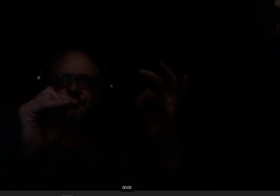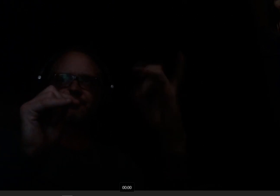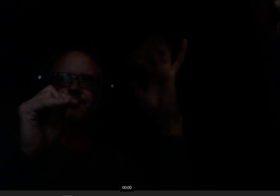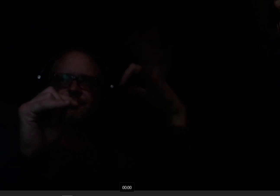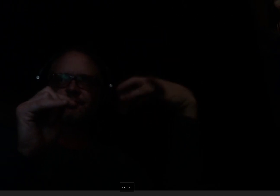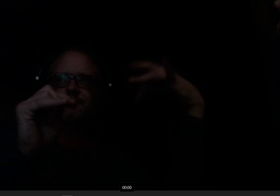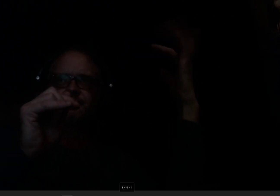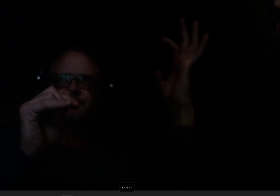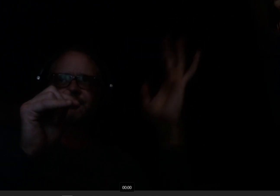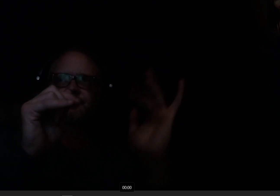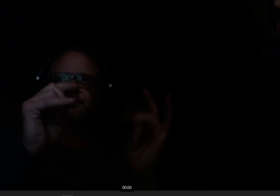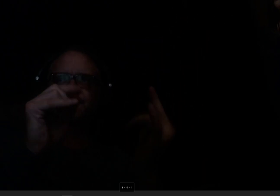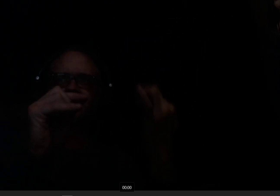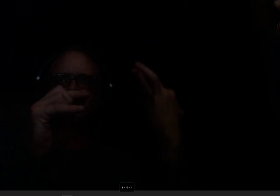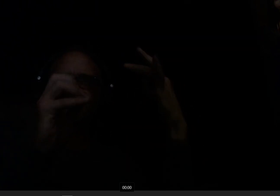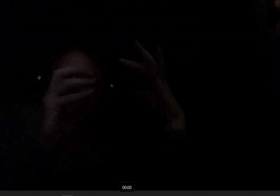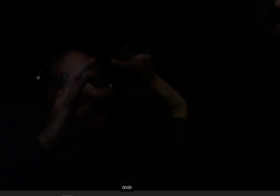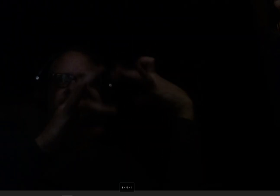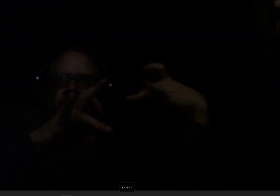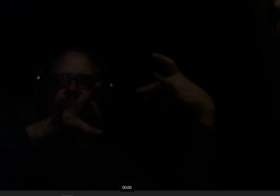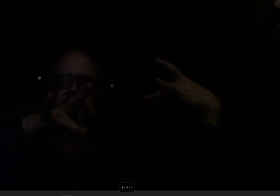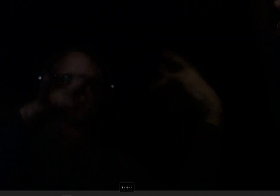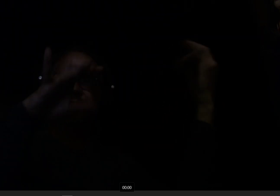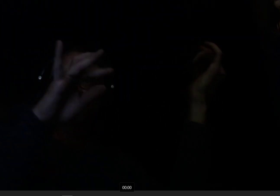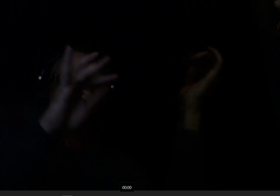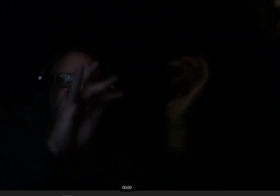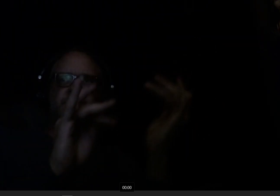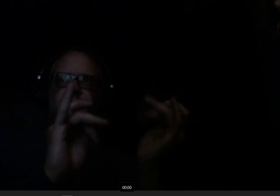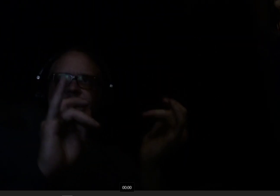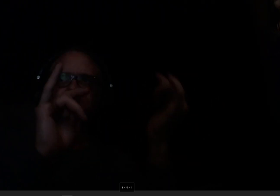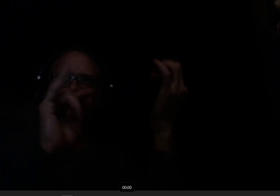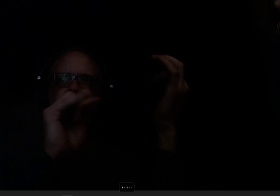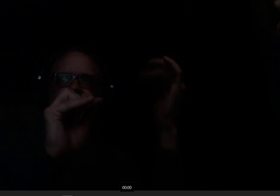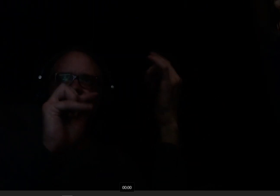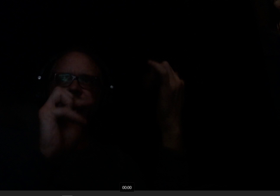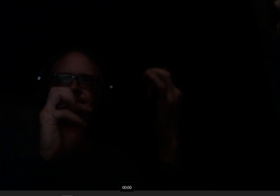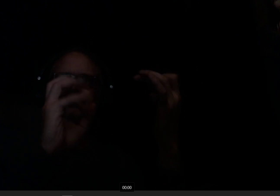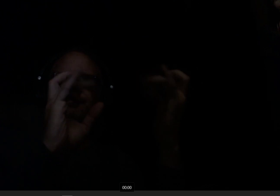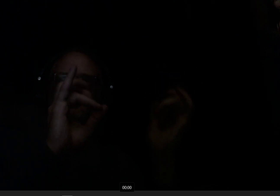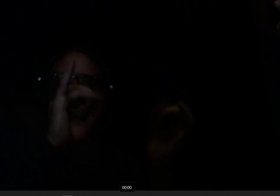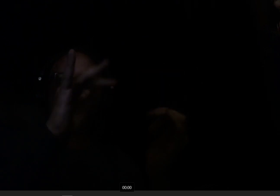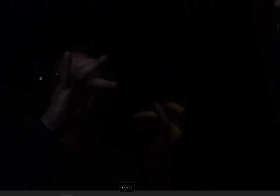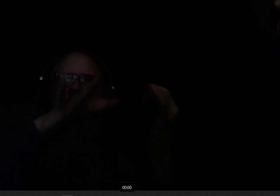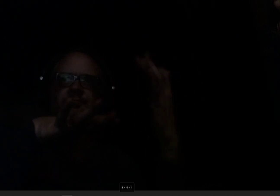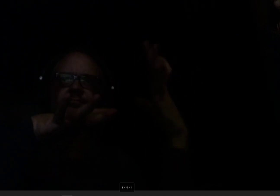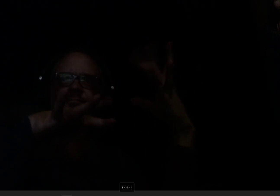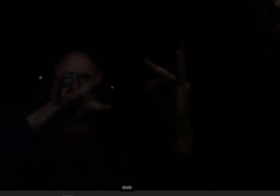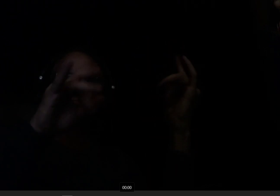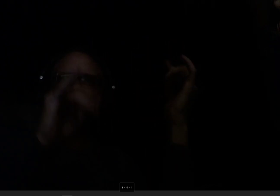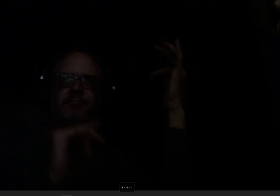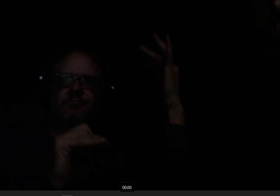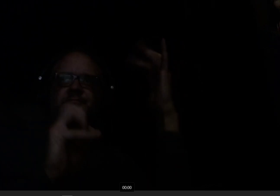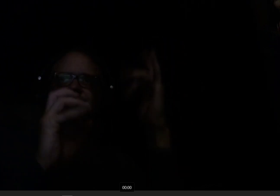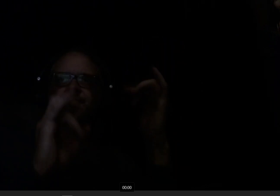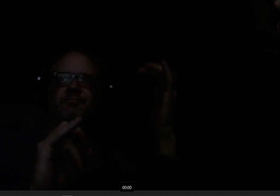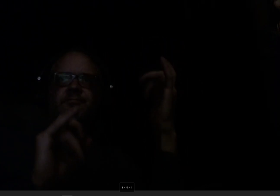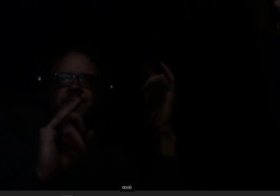wrapped around my finger, babe Okay, I'll drive finger, babe The prima